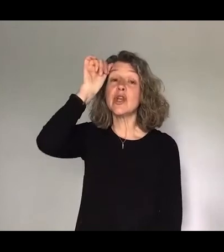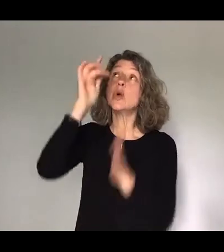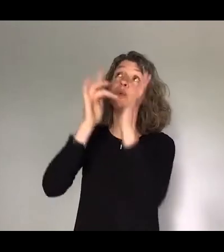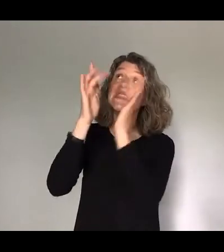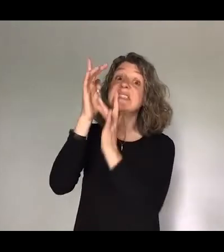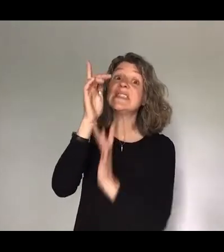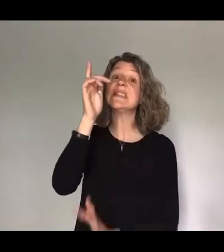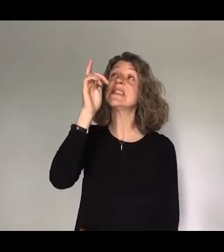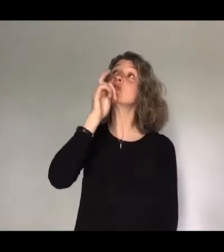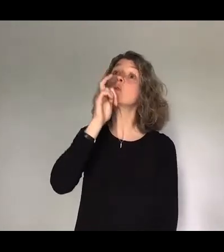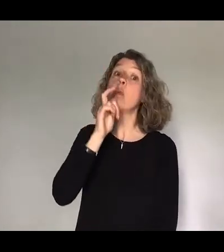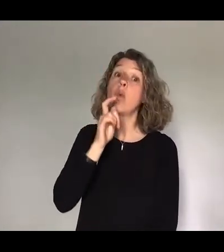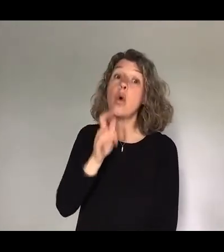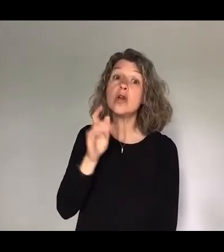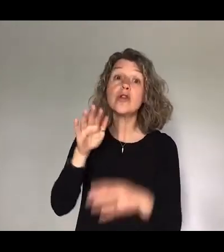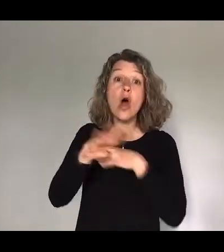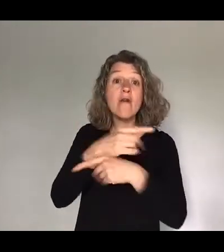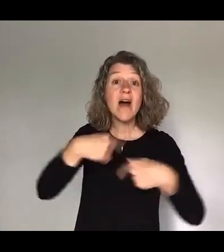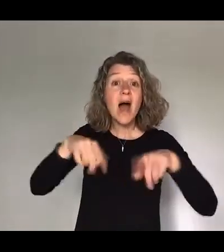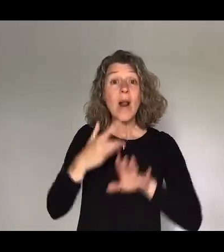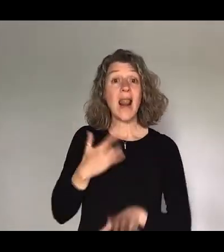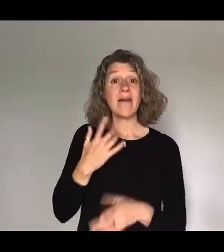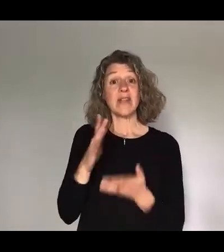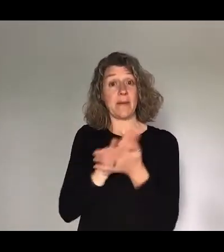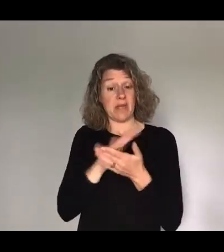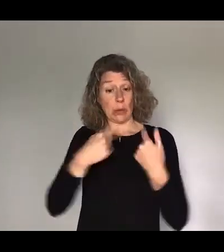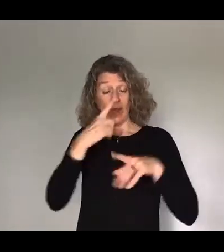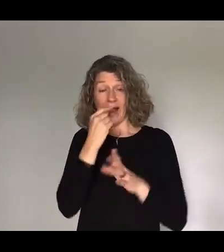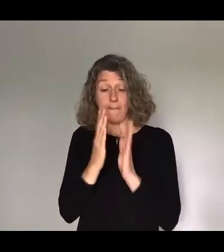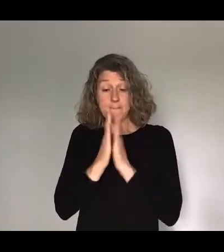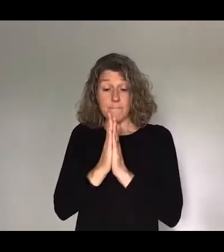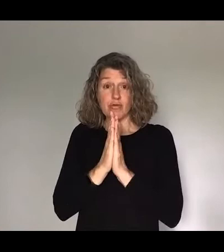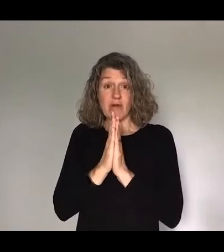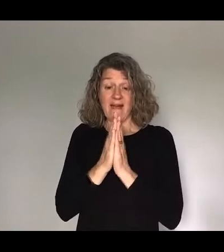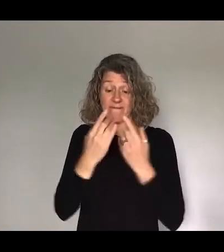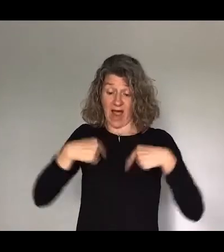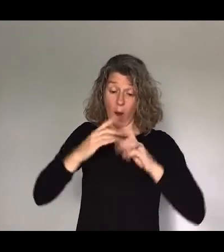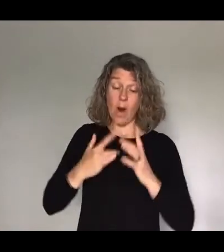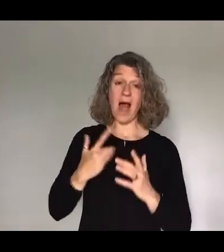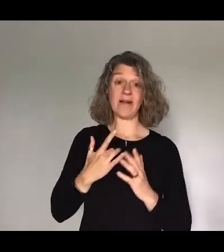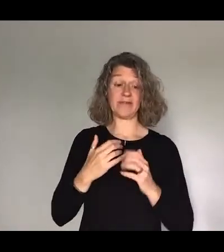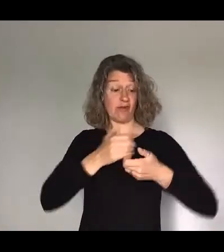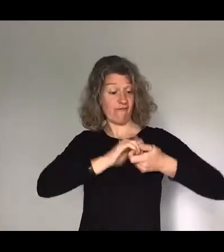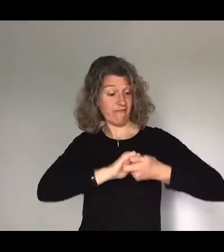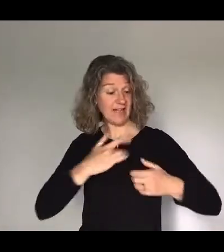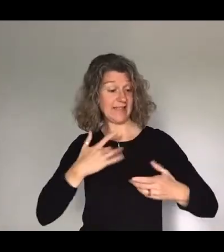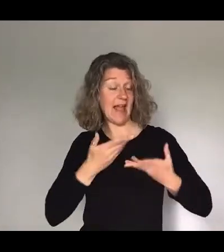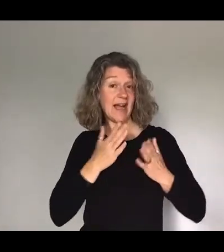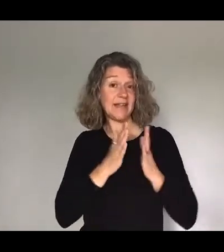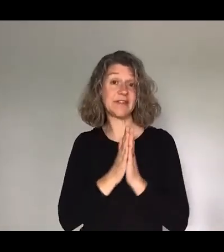our life then we can pray them over our lives over our friends lives over our family's lives so my challenge today is do you know